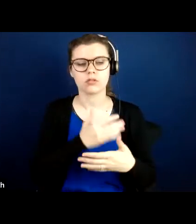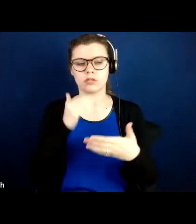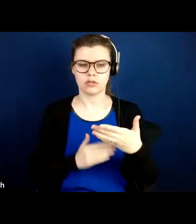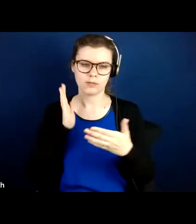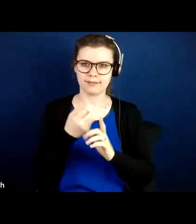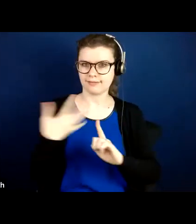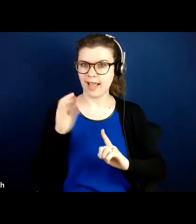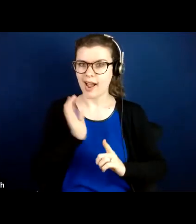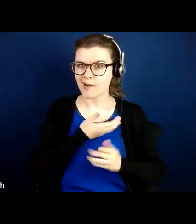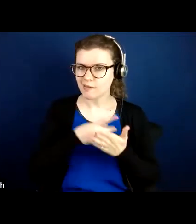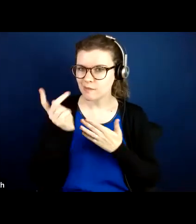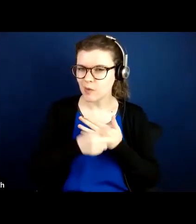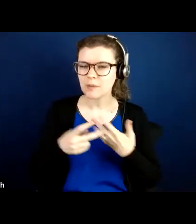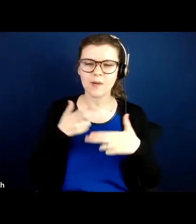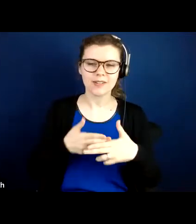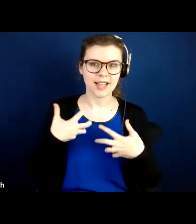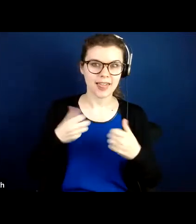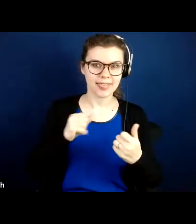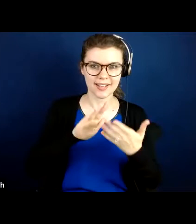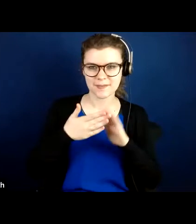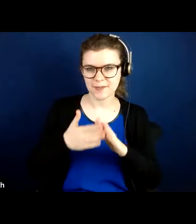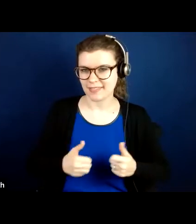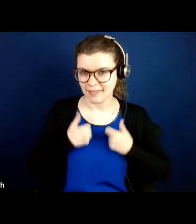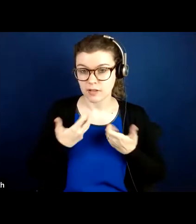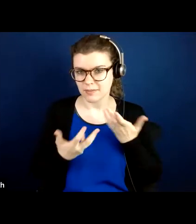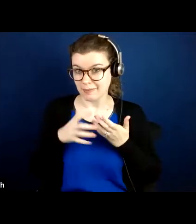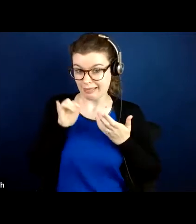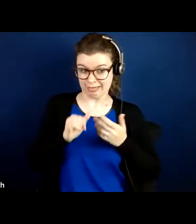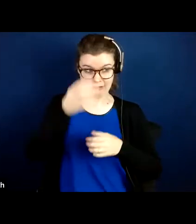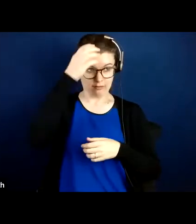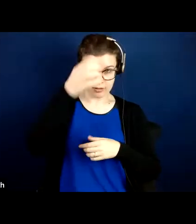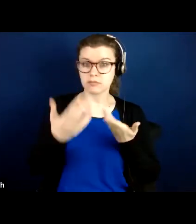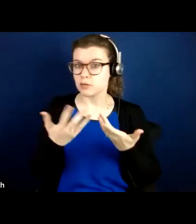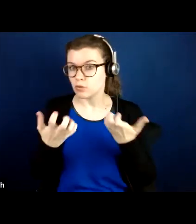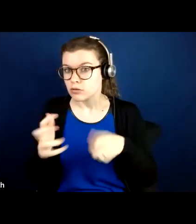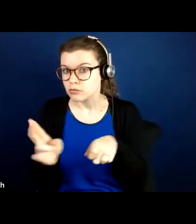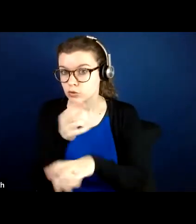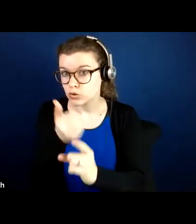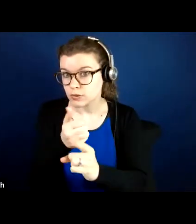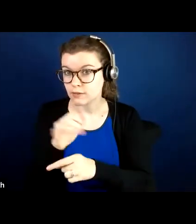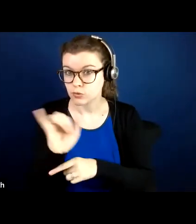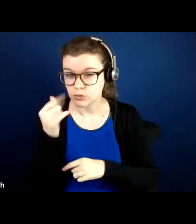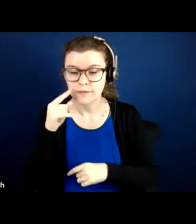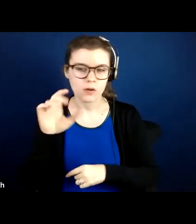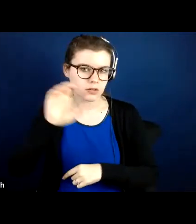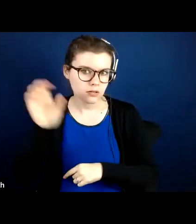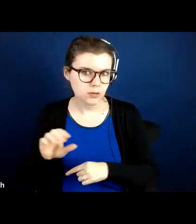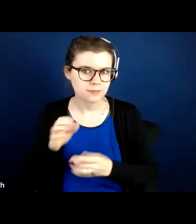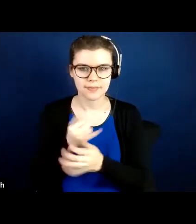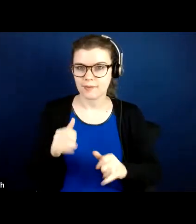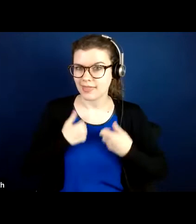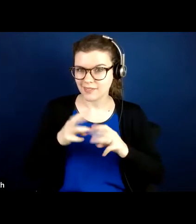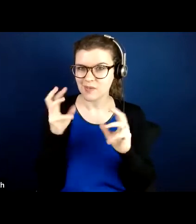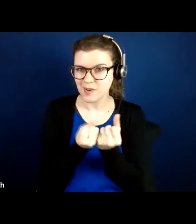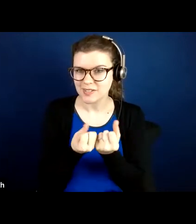called Healthy Community Living, and how you might want to use that at your Center for Independent Living and Zoom for your independent living